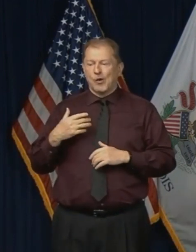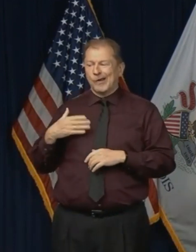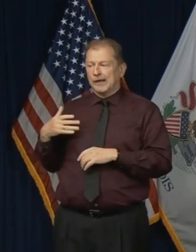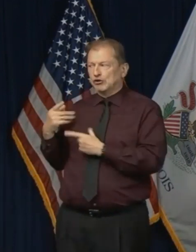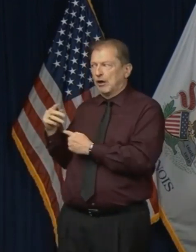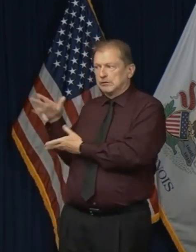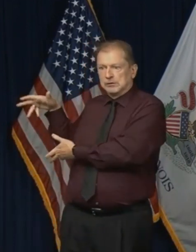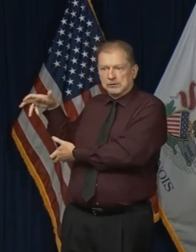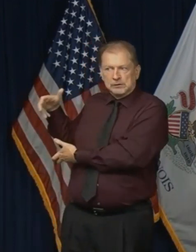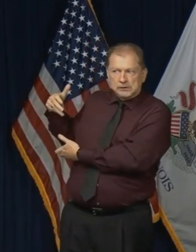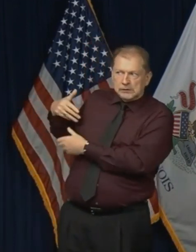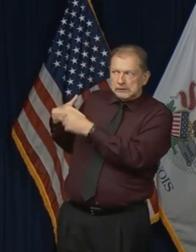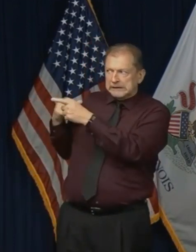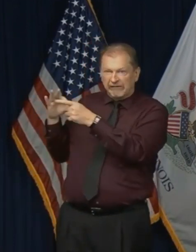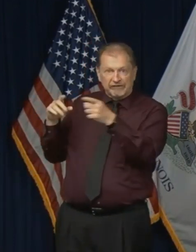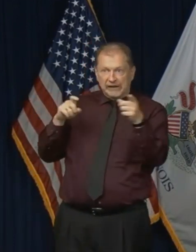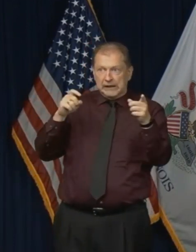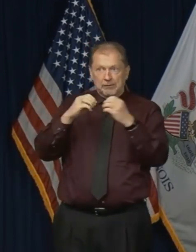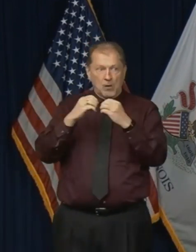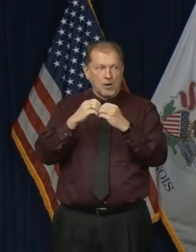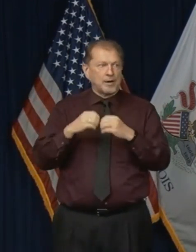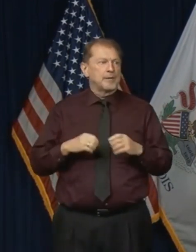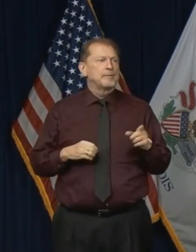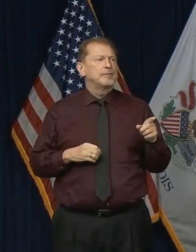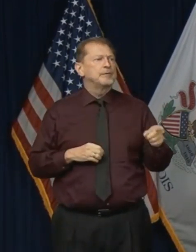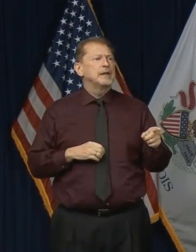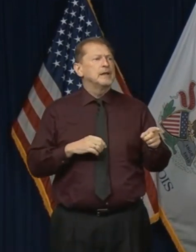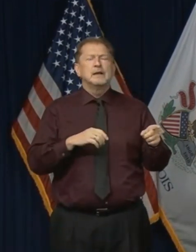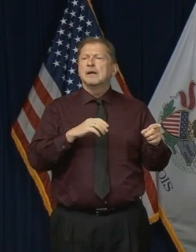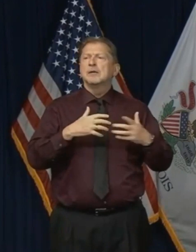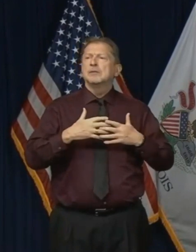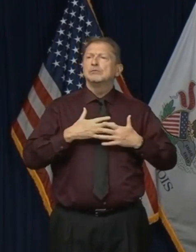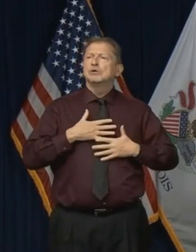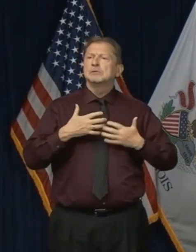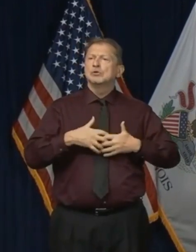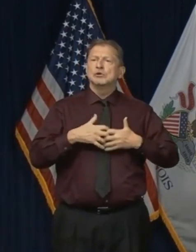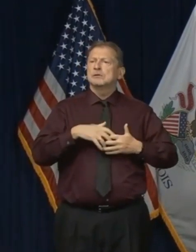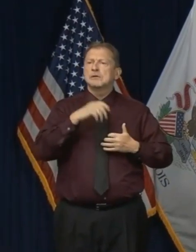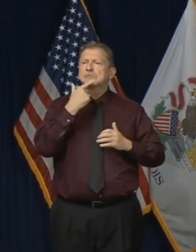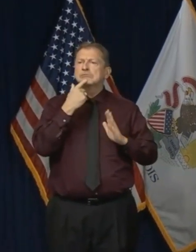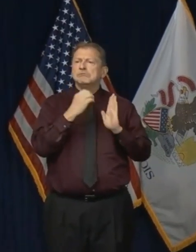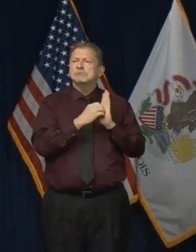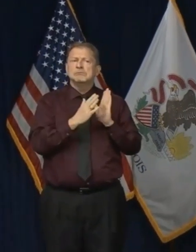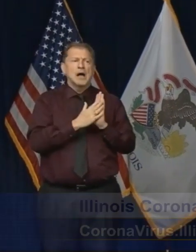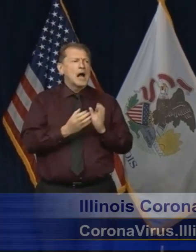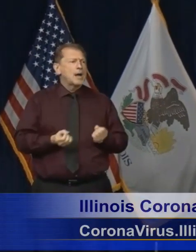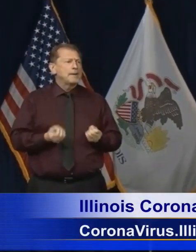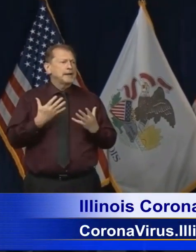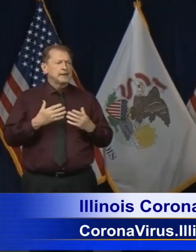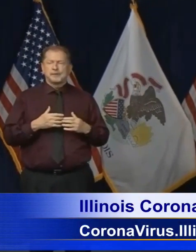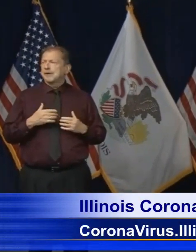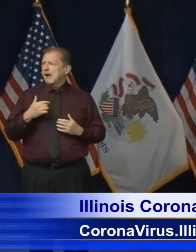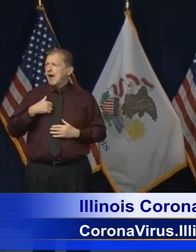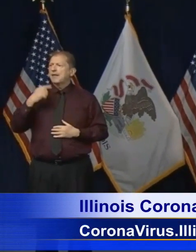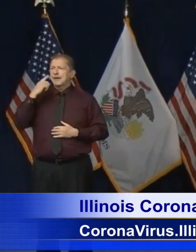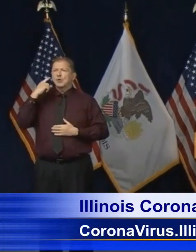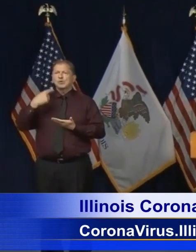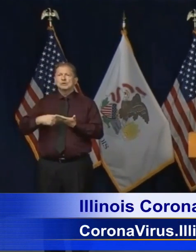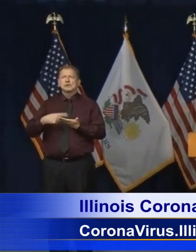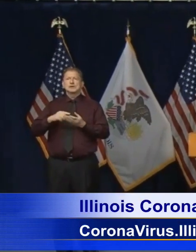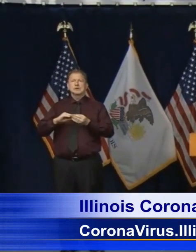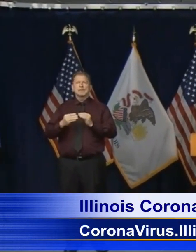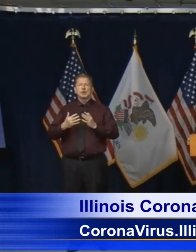So we're watching it every day and keeping count. Do you have a number? Because it's not here on the board of 100 ventilators. I think we're going to be talking about that tomorrow.